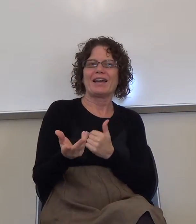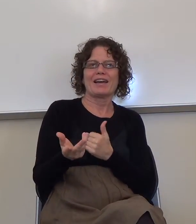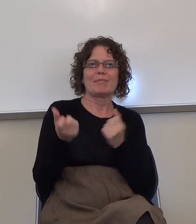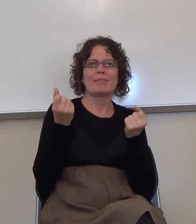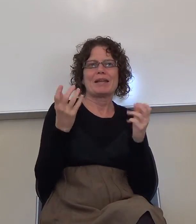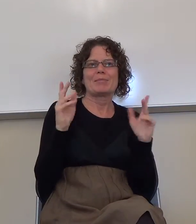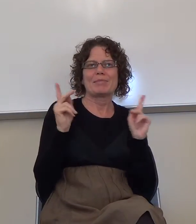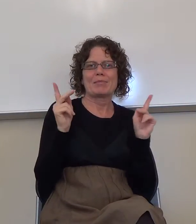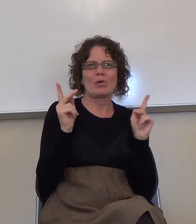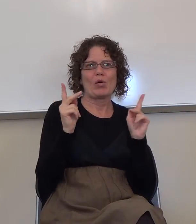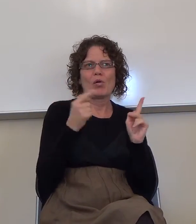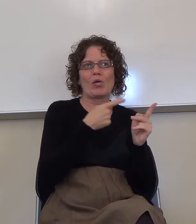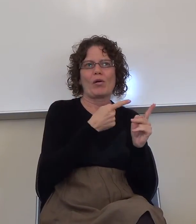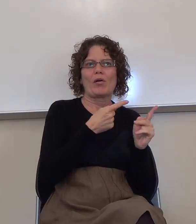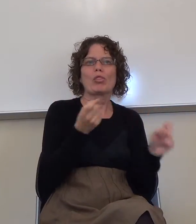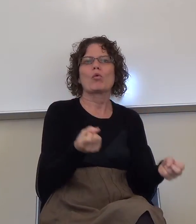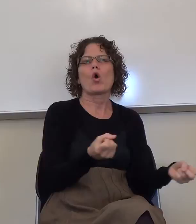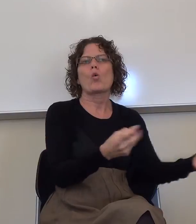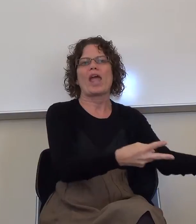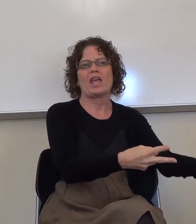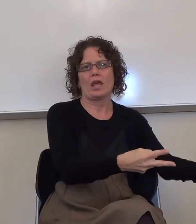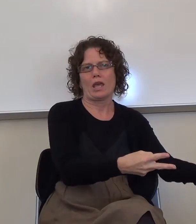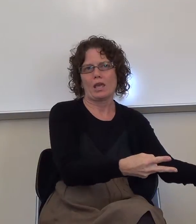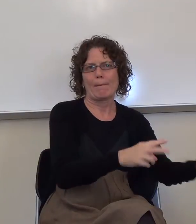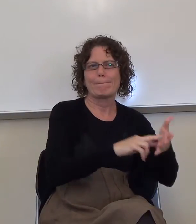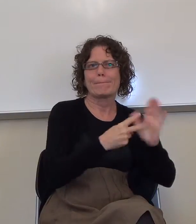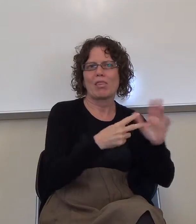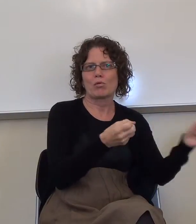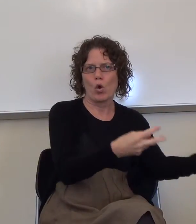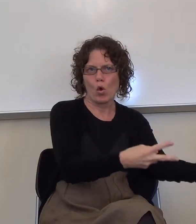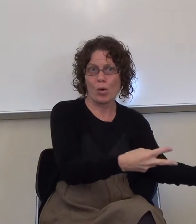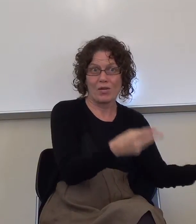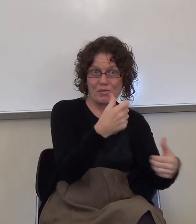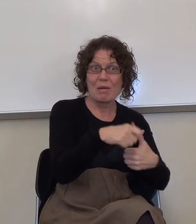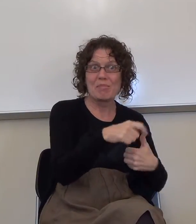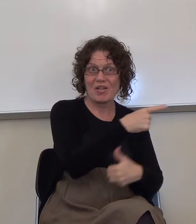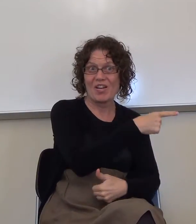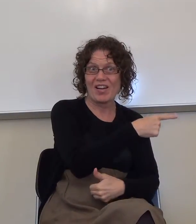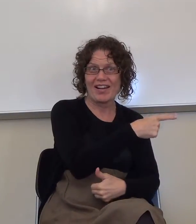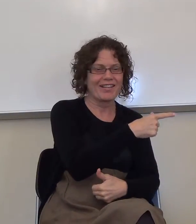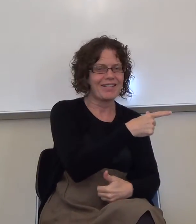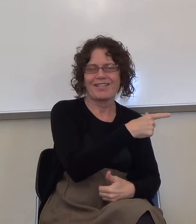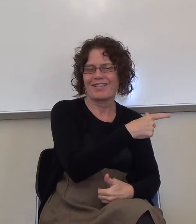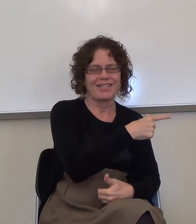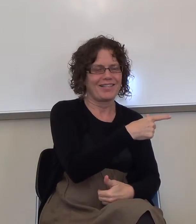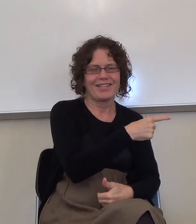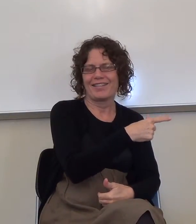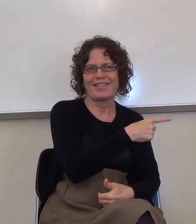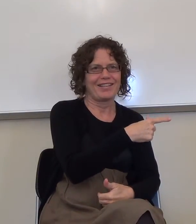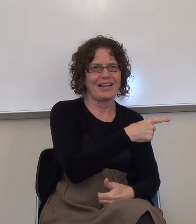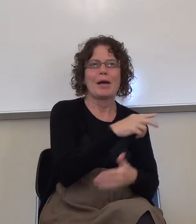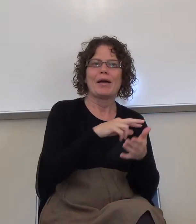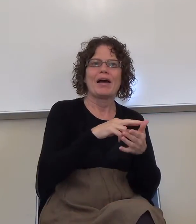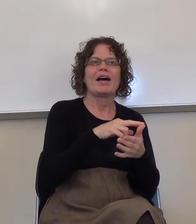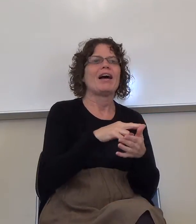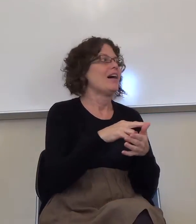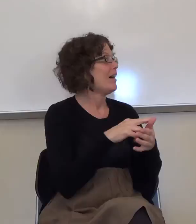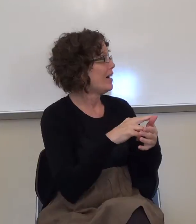that this meant throw away. Remember that? Actually, this means throw away. Okay? So the